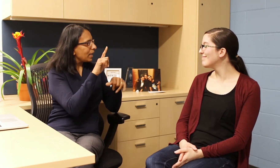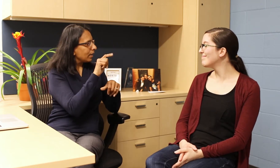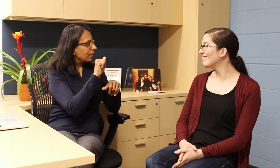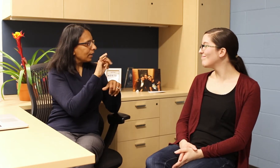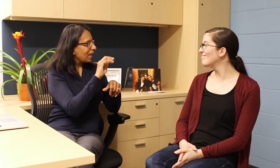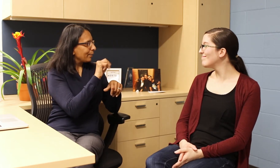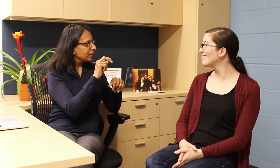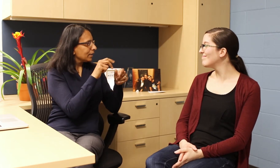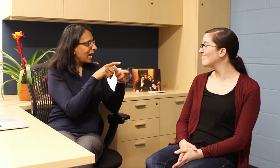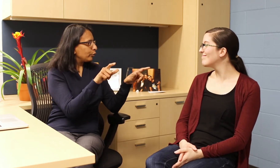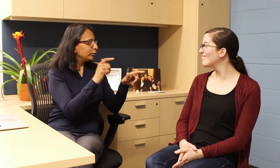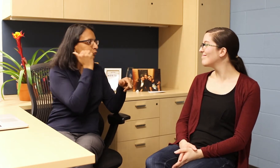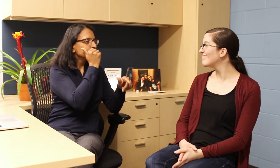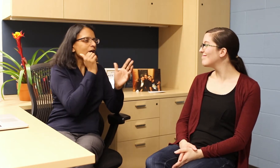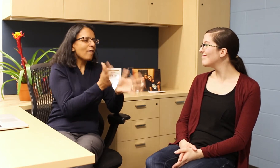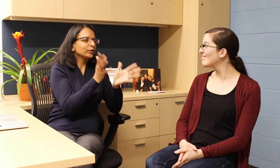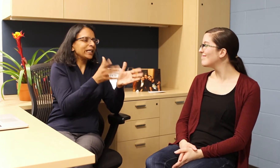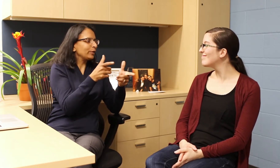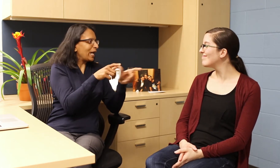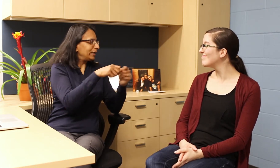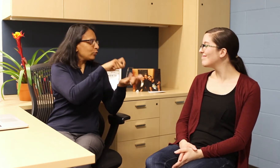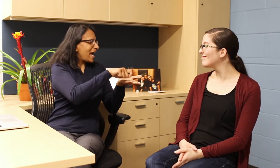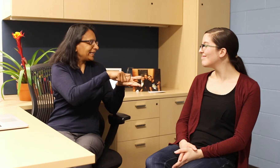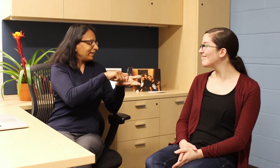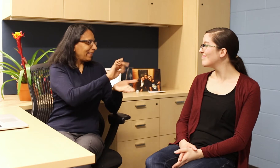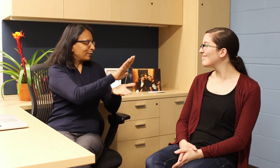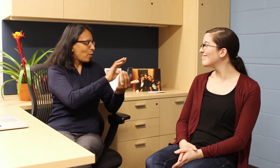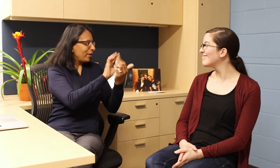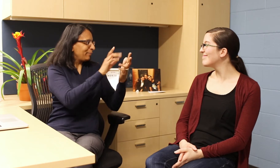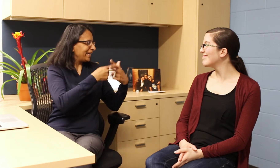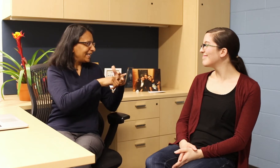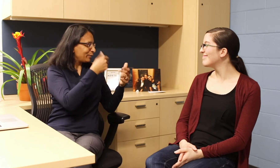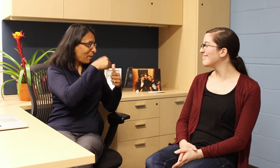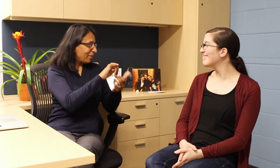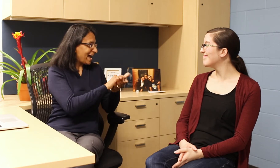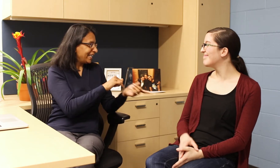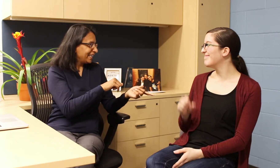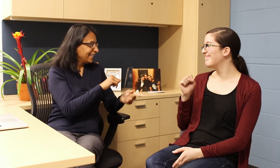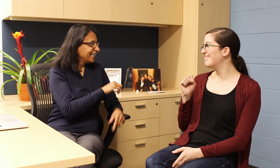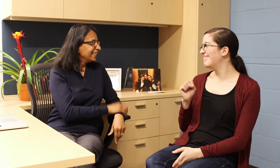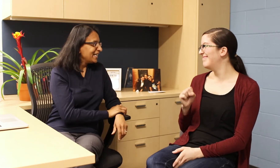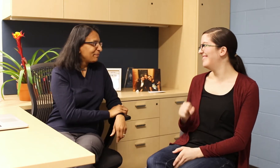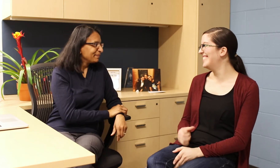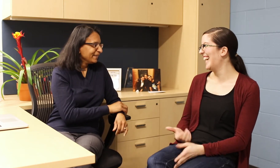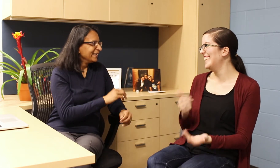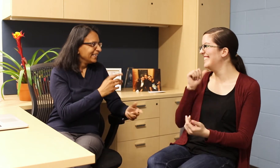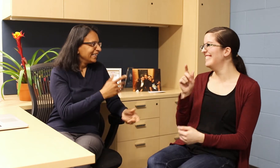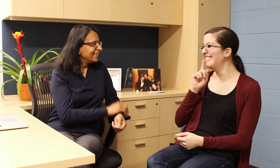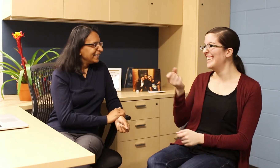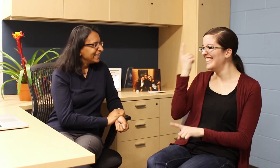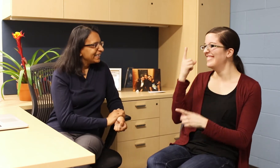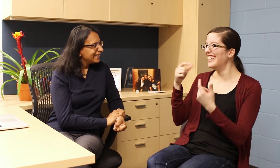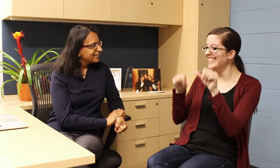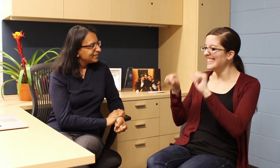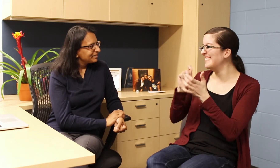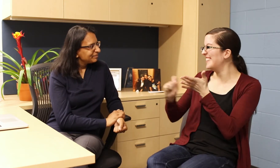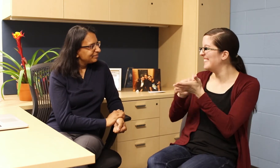or conversational language in your writing. That was your initial approach. You remember that? Yeah, I really didn't understand